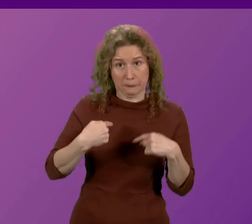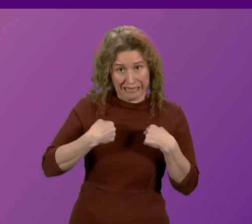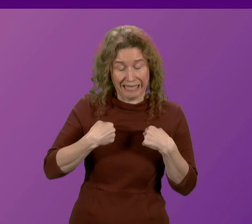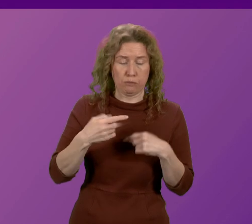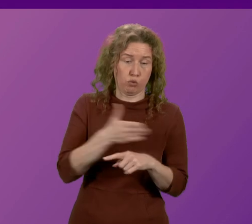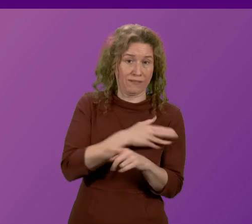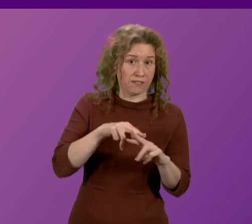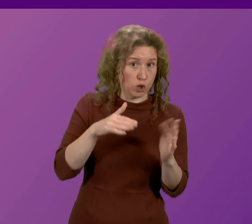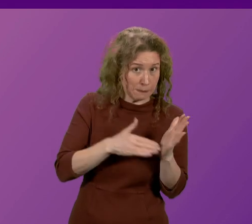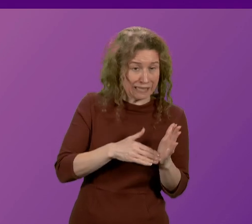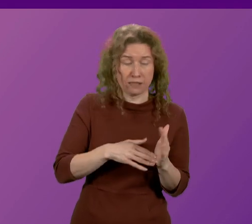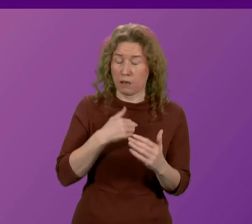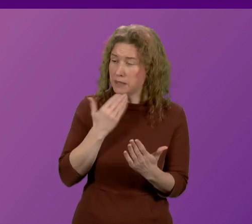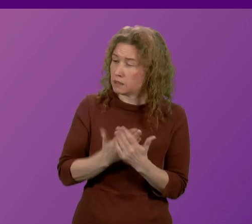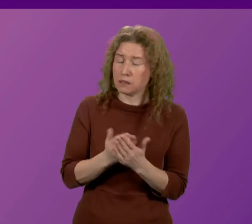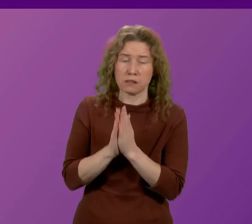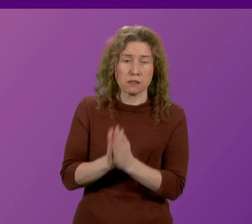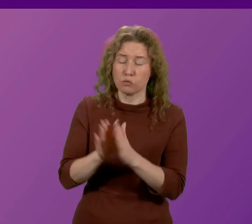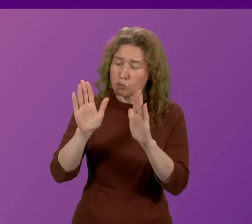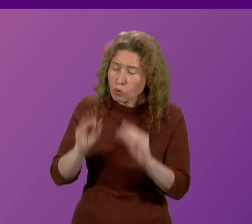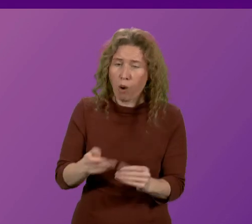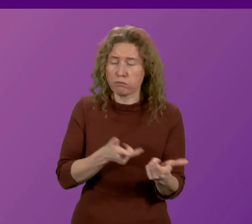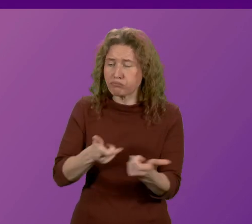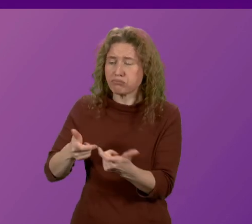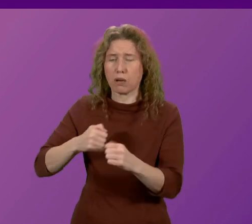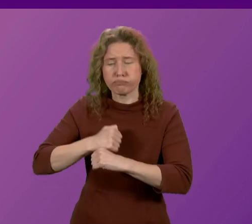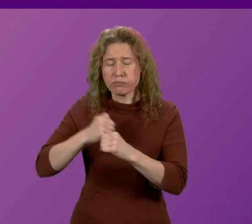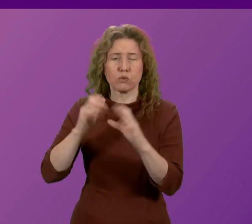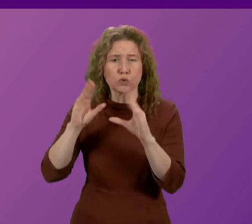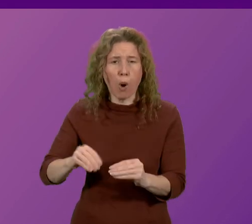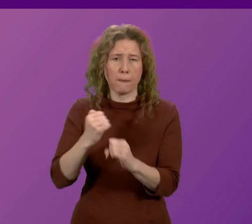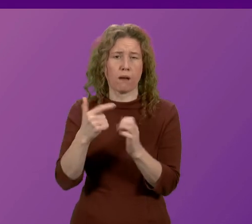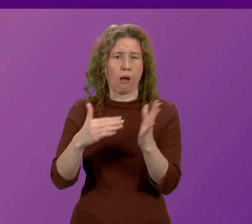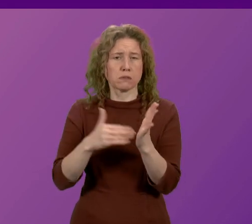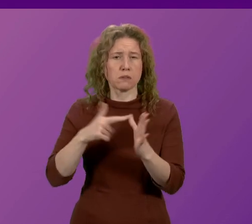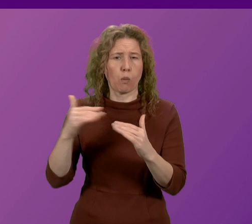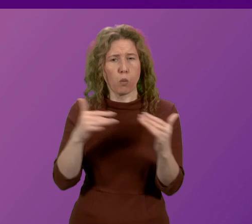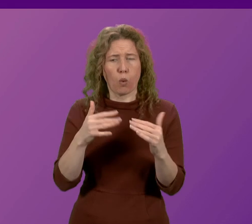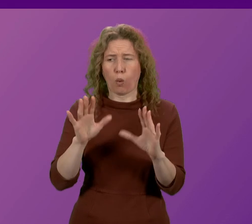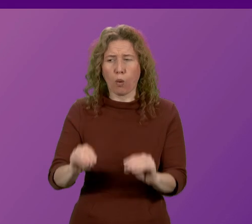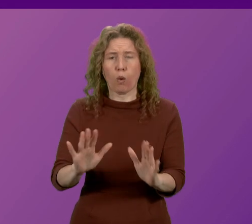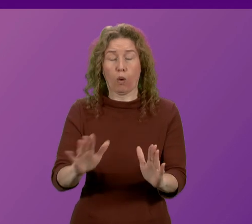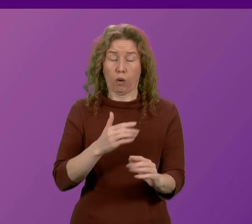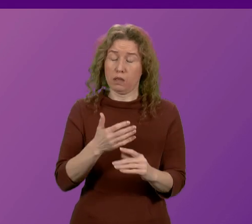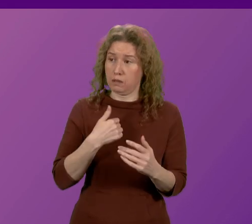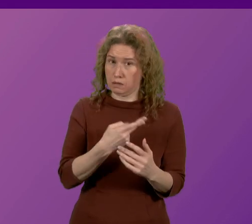for a ceasefire in Gaza for some considerable time, back to